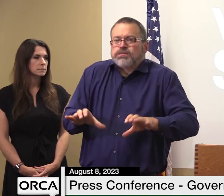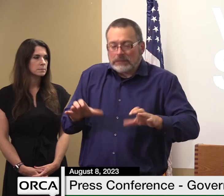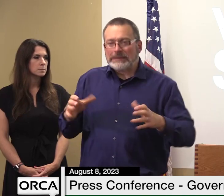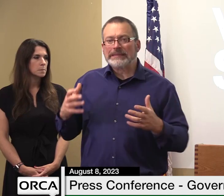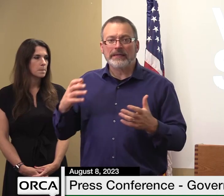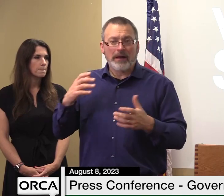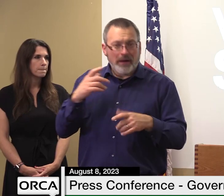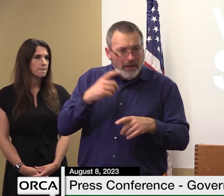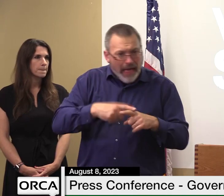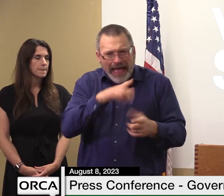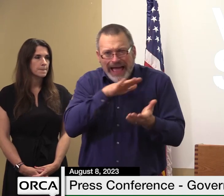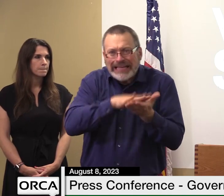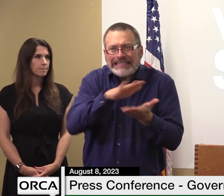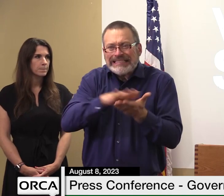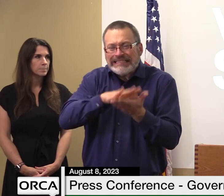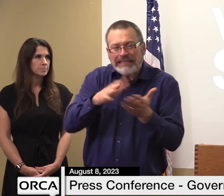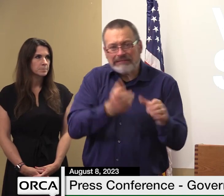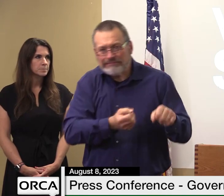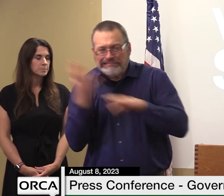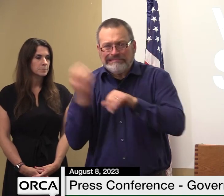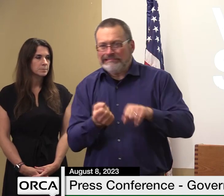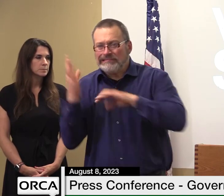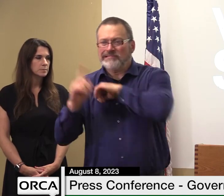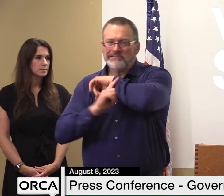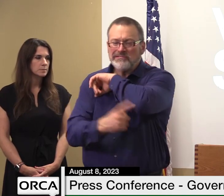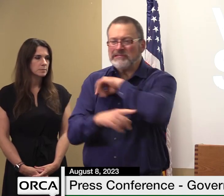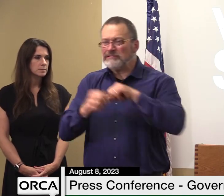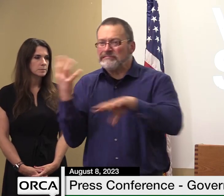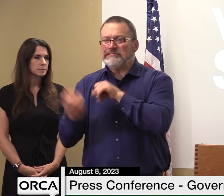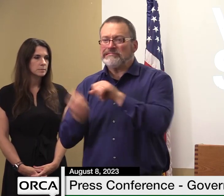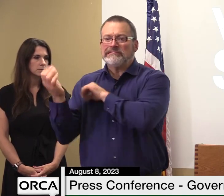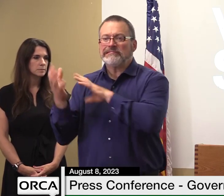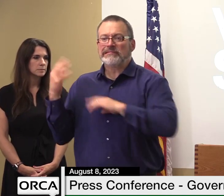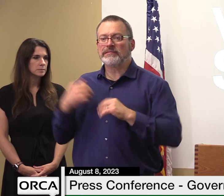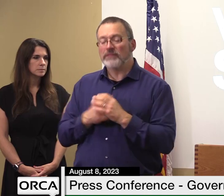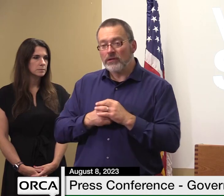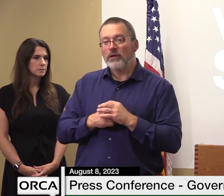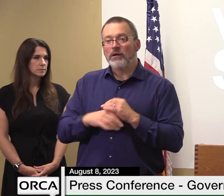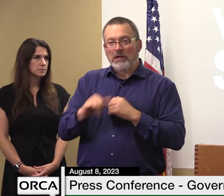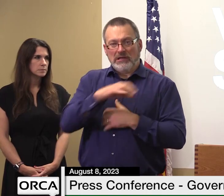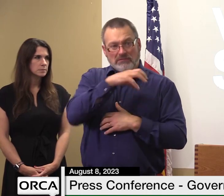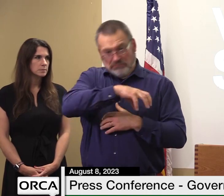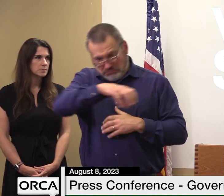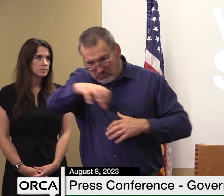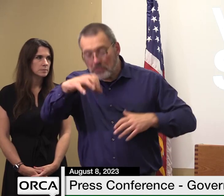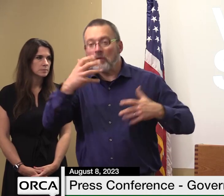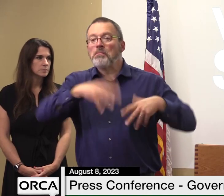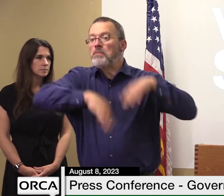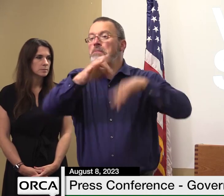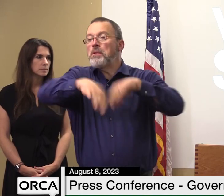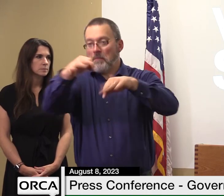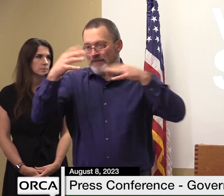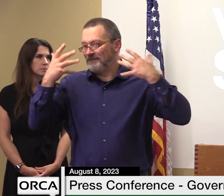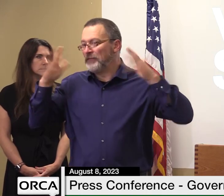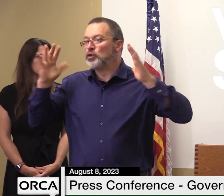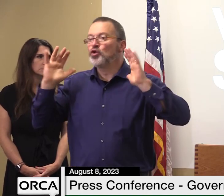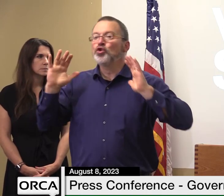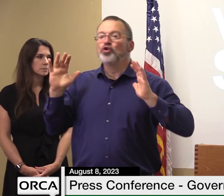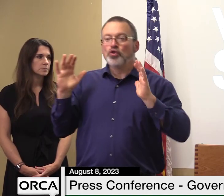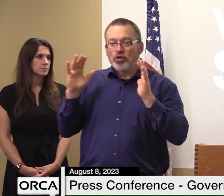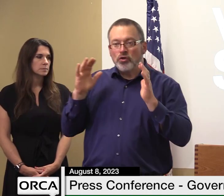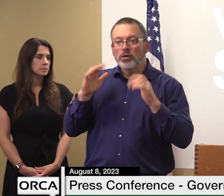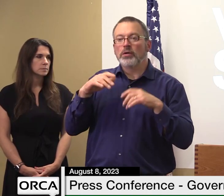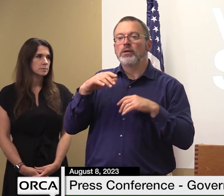efforts that means finishing our work on debris removal including that of the condemned mobile